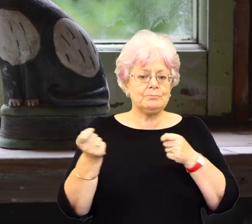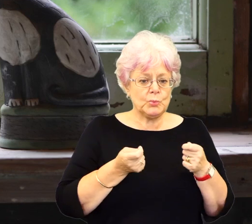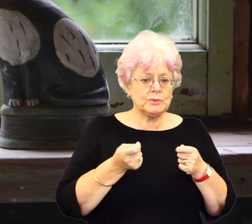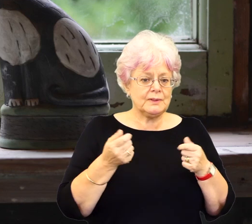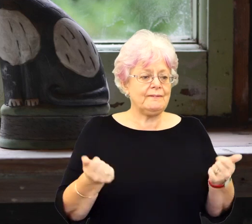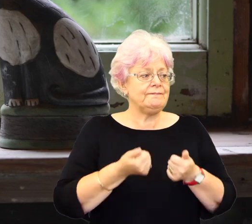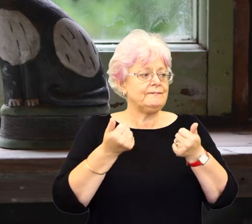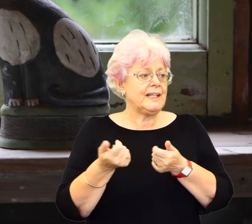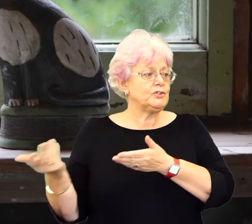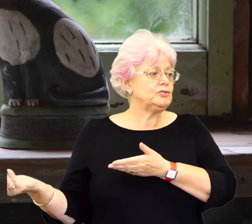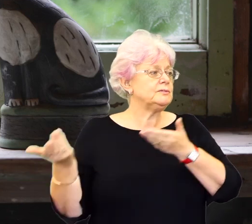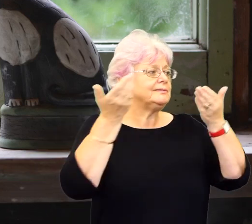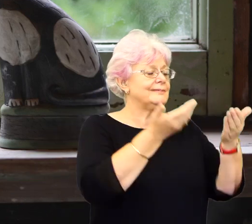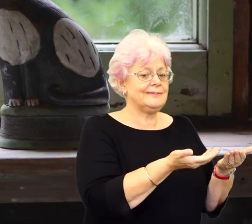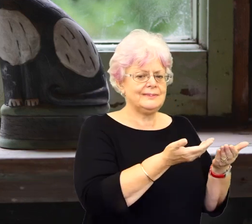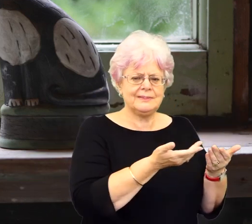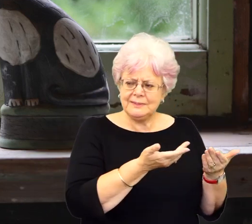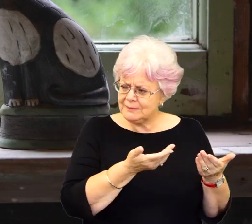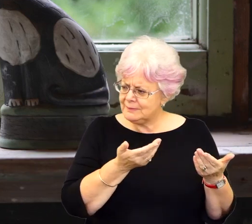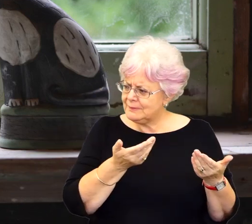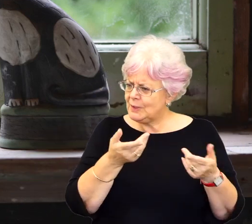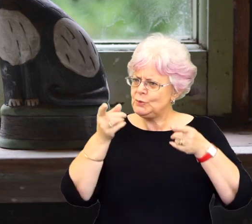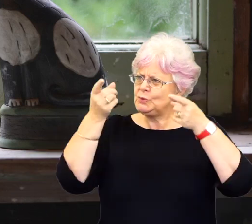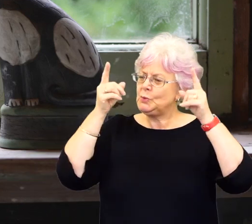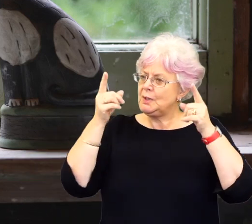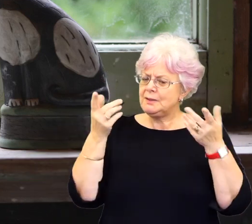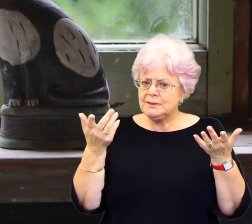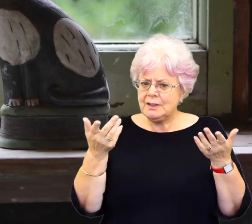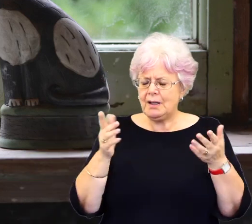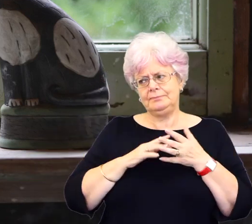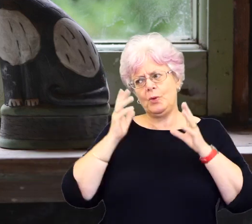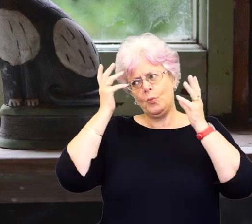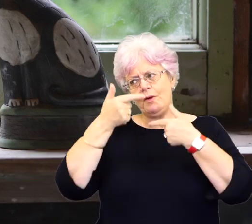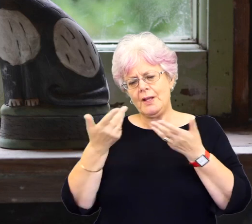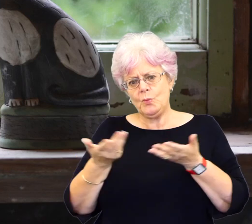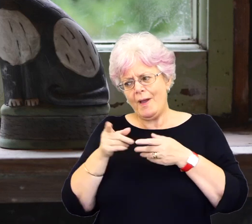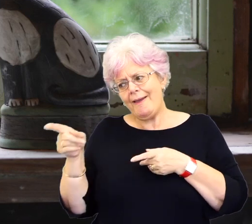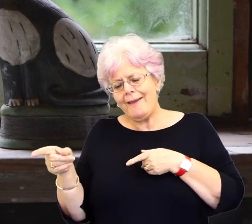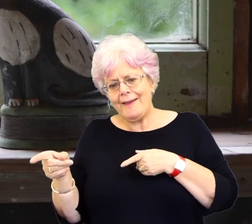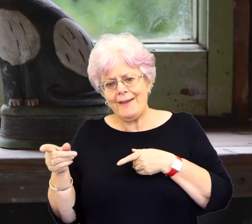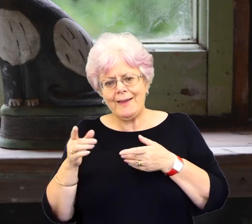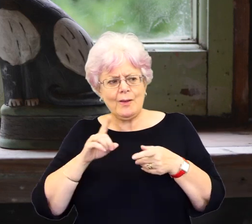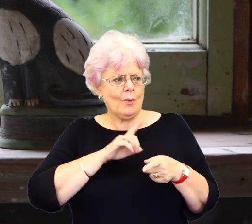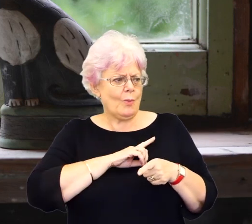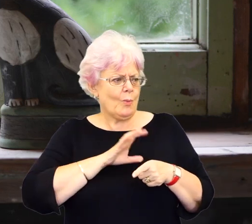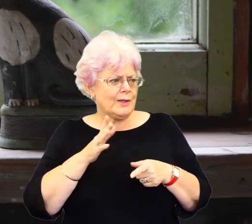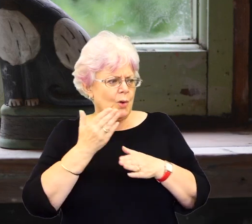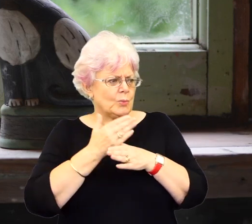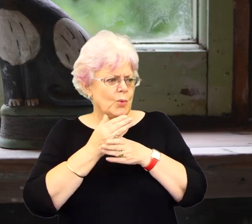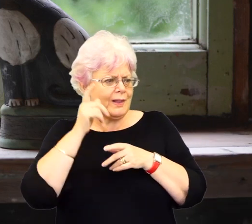college, because I just, and I think that in the end, they, these tutors understood, and they said, and they sort of, even though they worried at first where I work, where, why